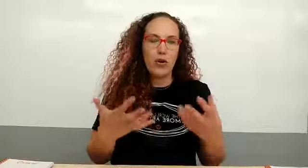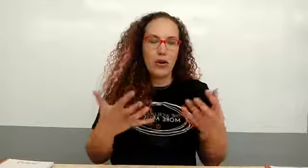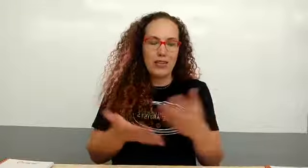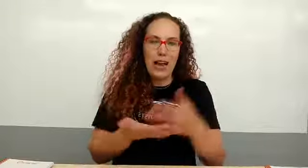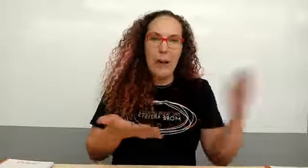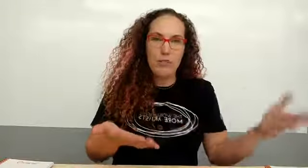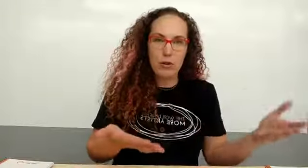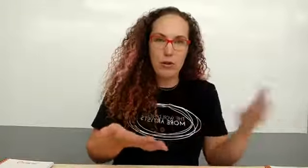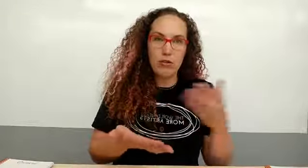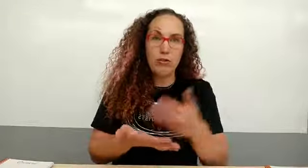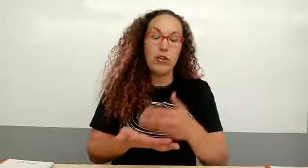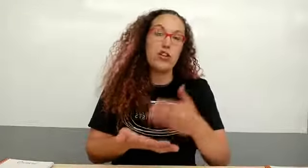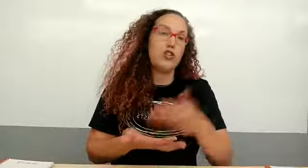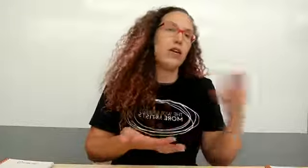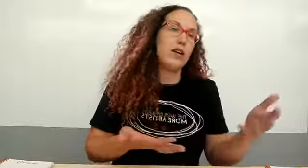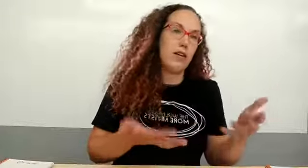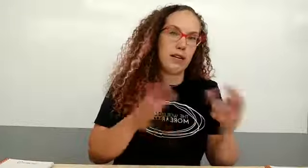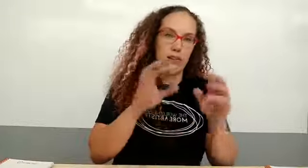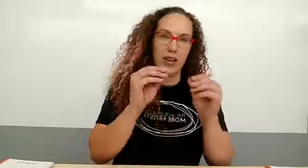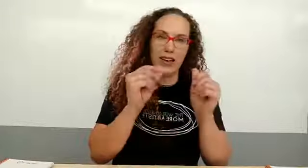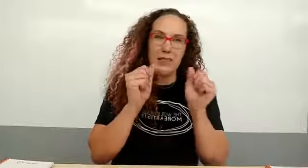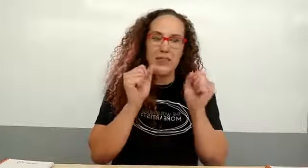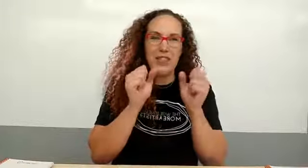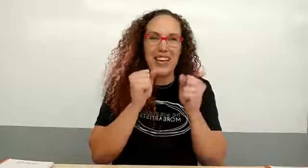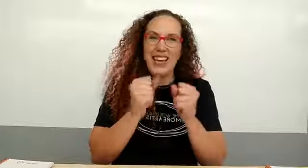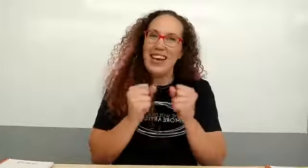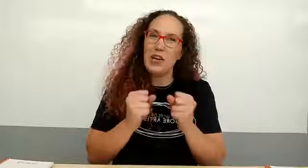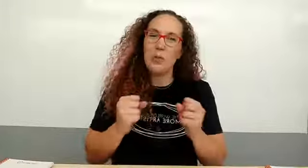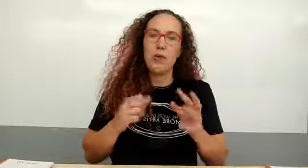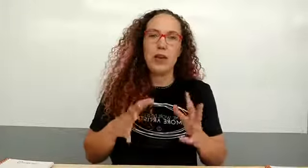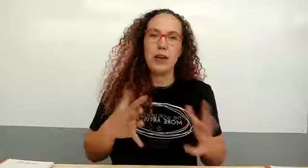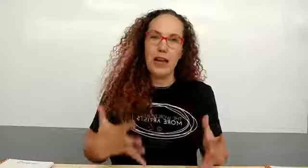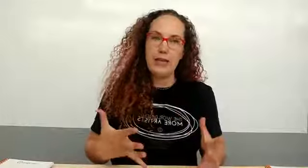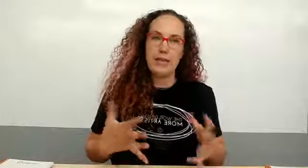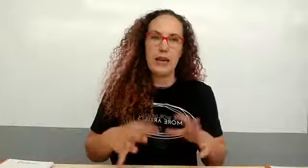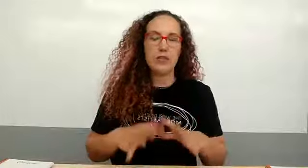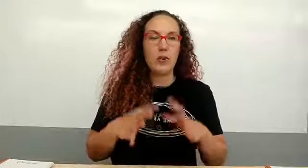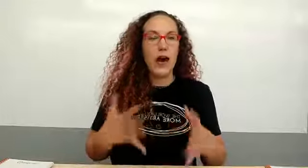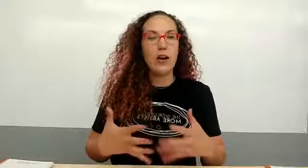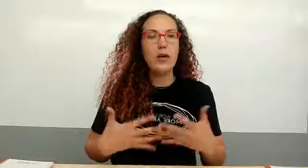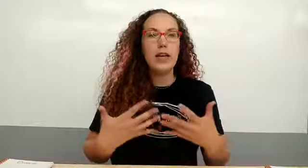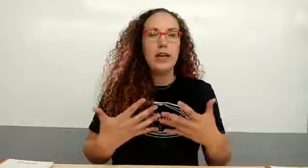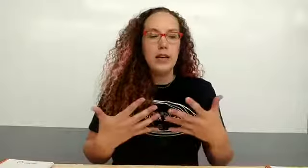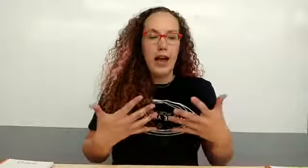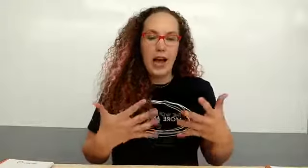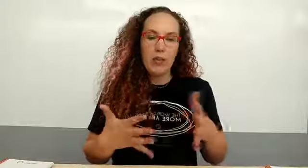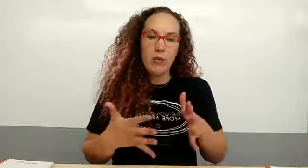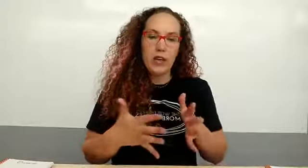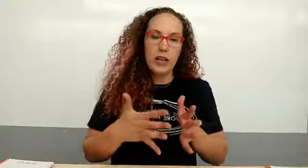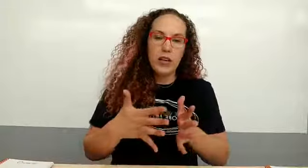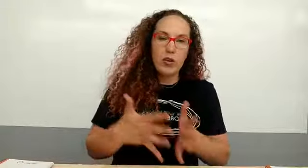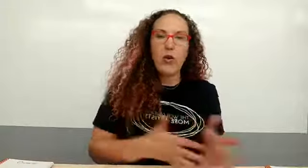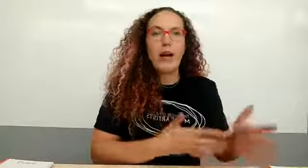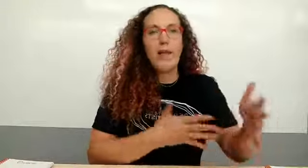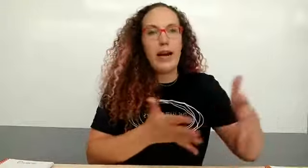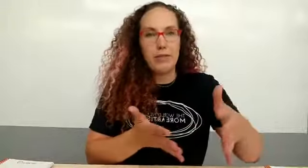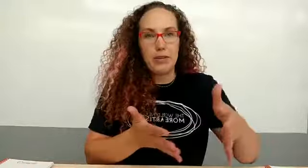it's an obstacle to enjoying art if they they can't handle putting their hands and stuff so how do we how do we go around that obstacle